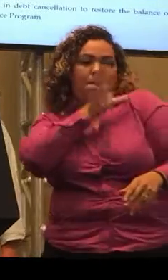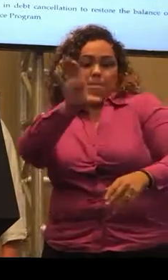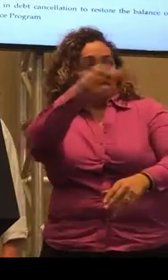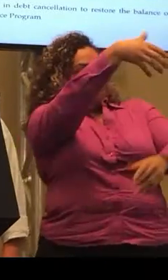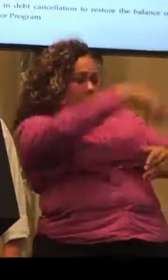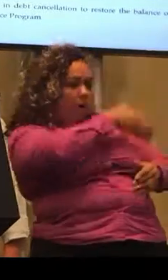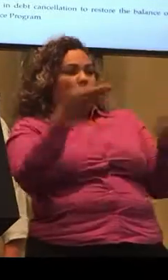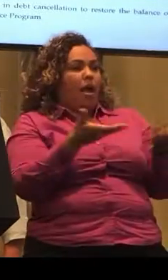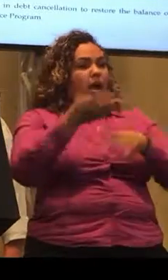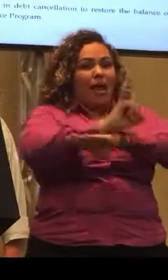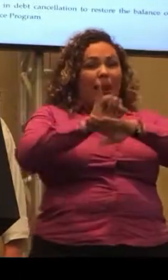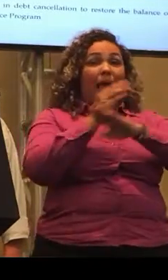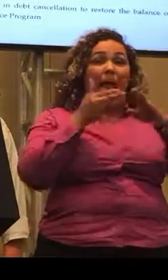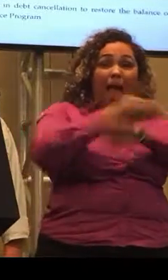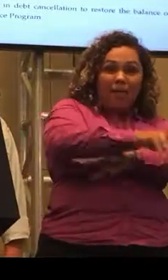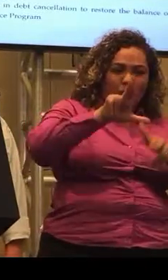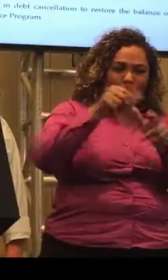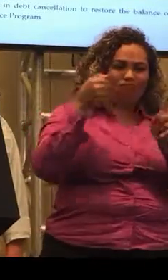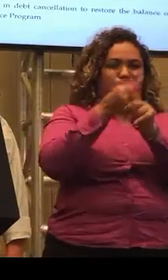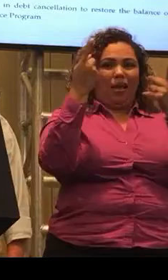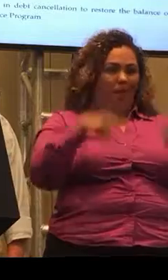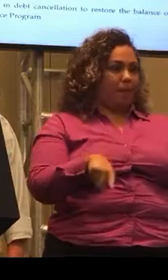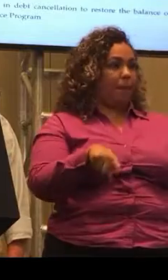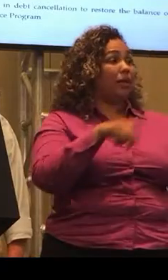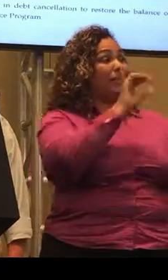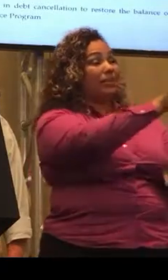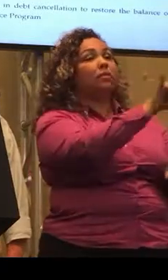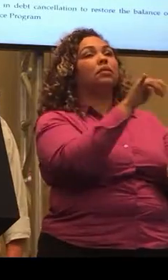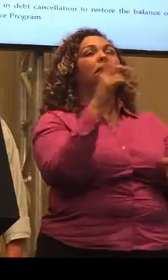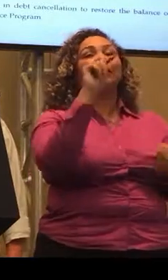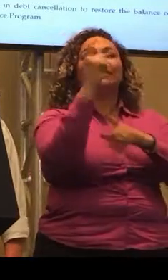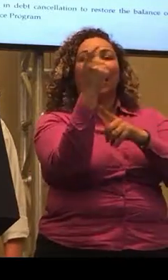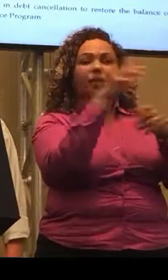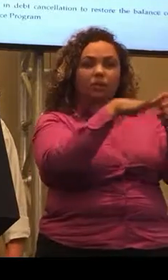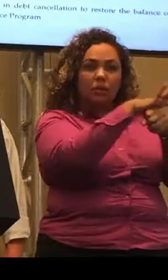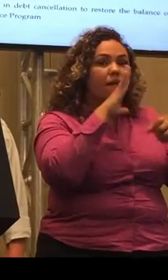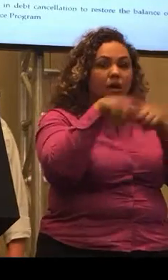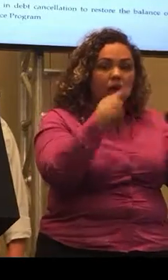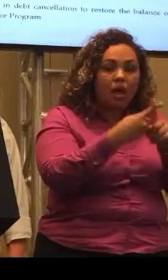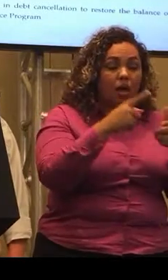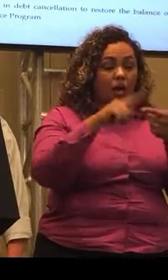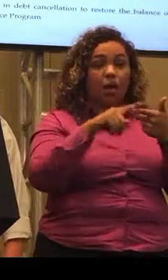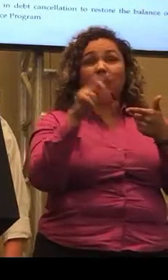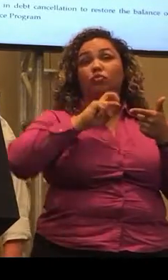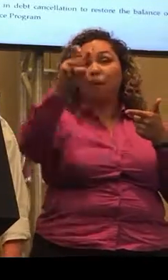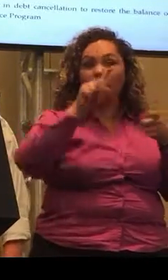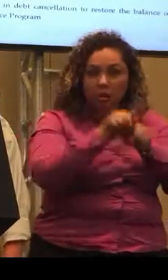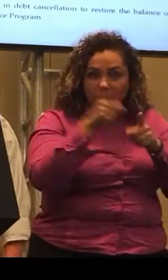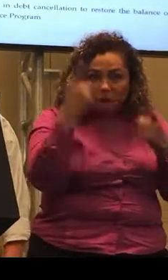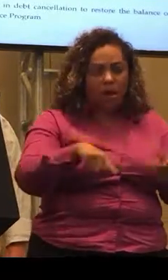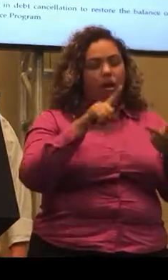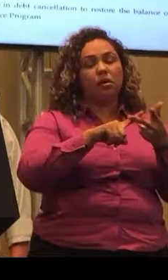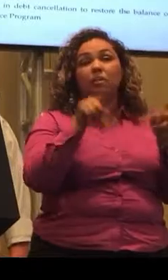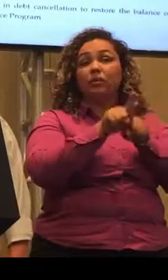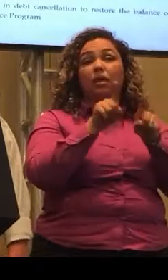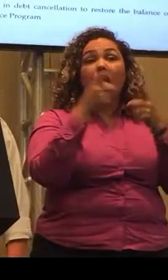after the hurricane. And those are in the tax area. Same thing happened with transportation, same thing happened